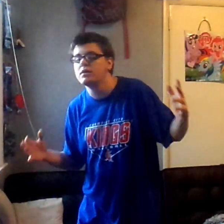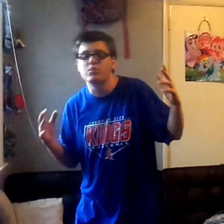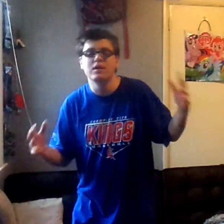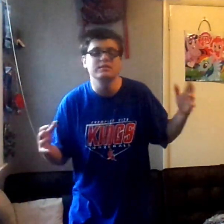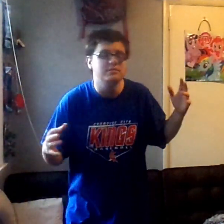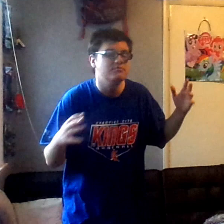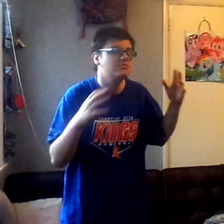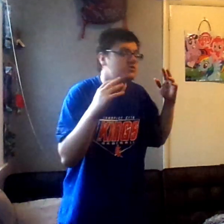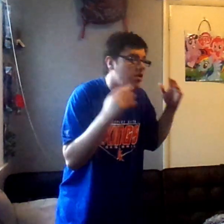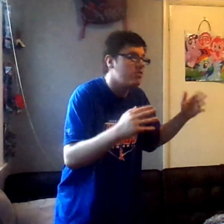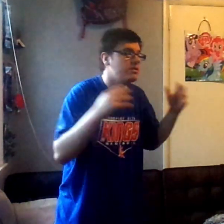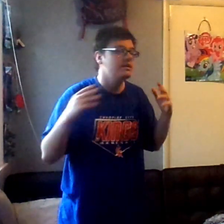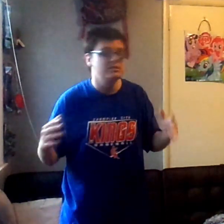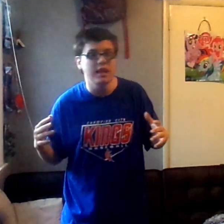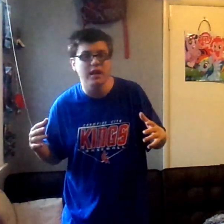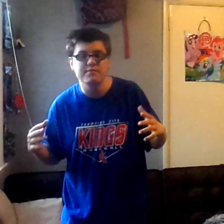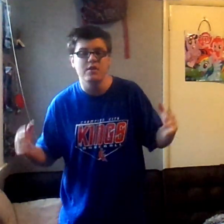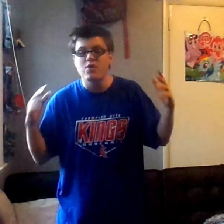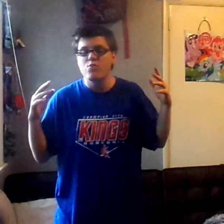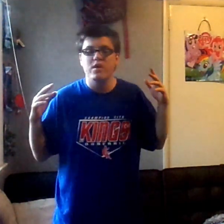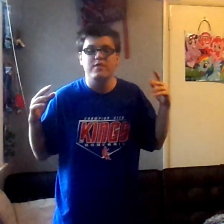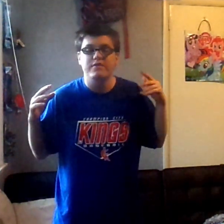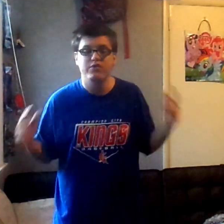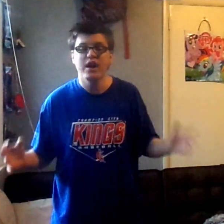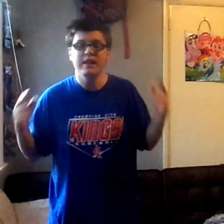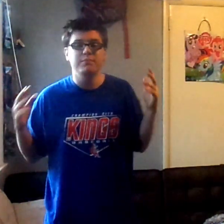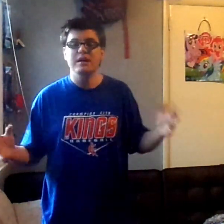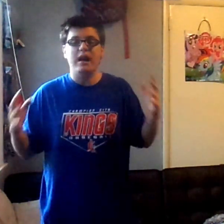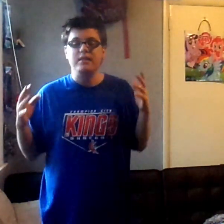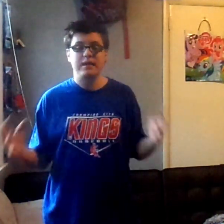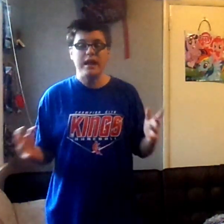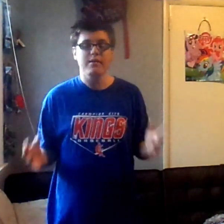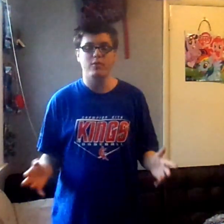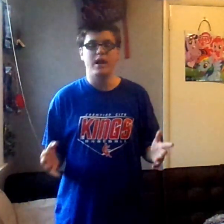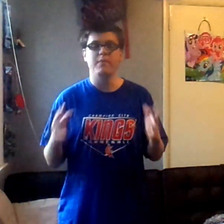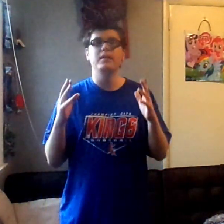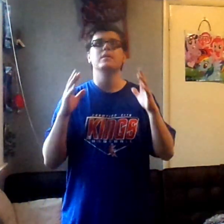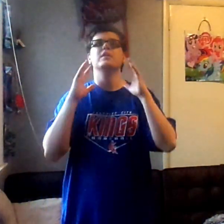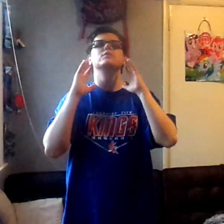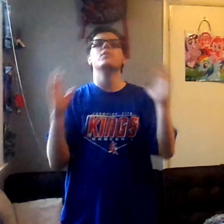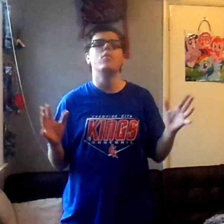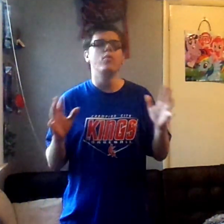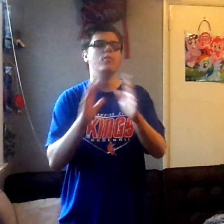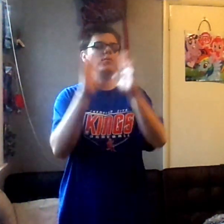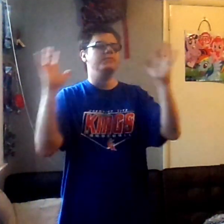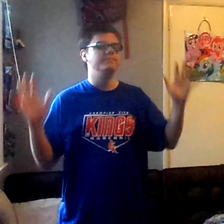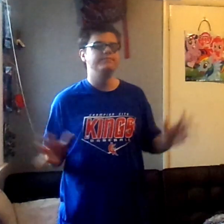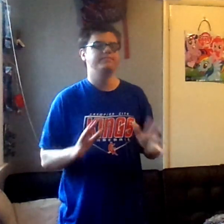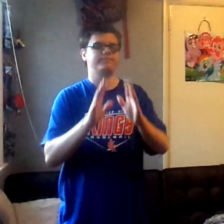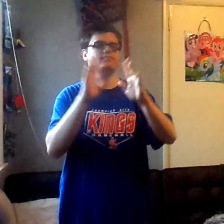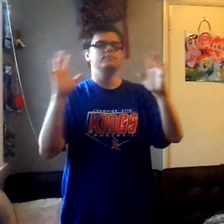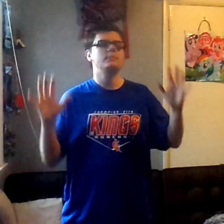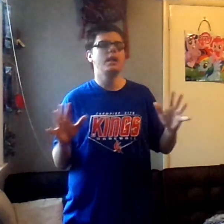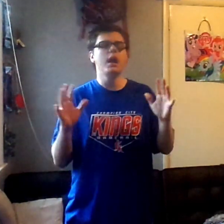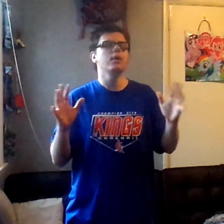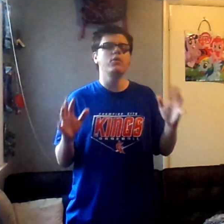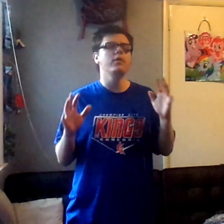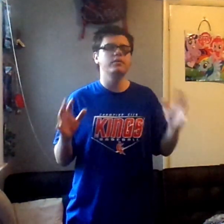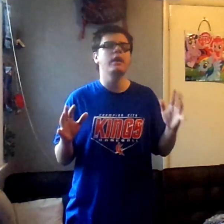was Carly and Sam with Freddie behind the camera. mean, the whole iCarly thing